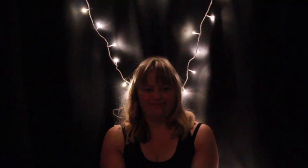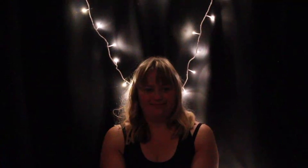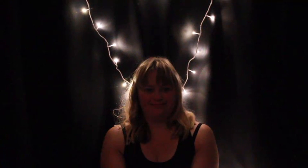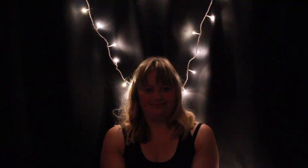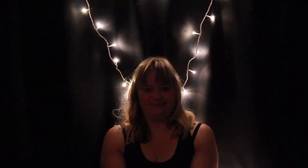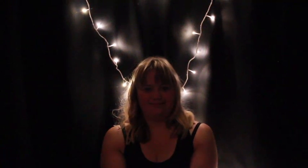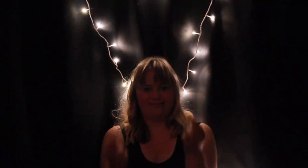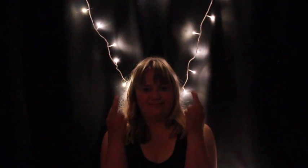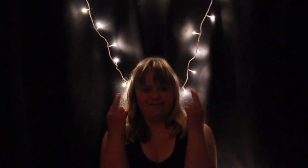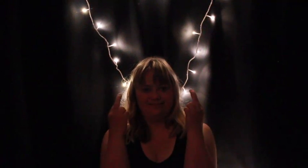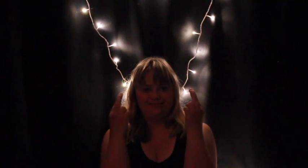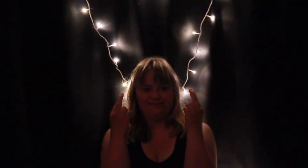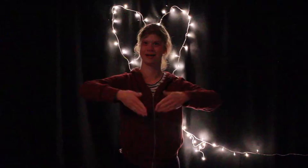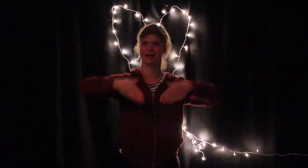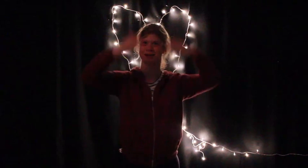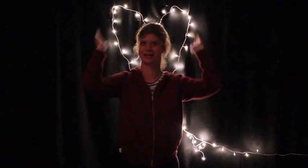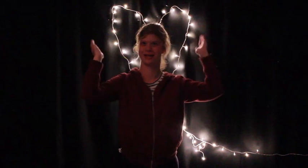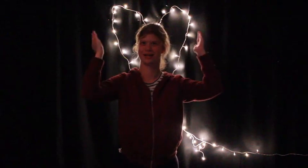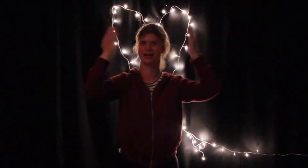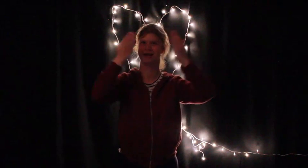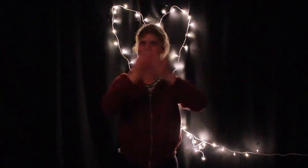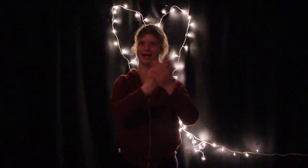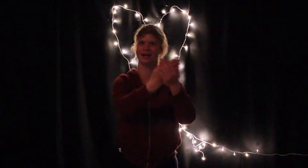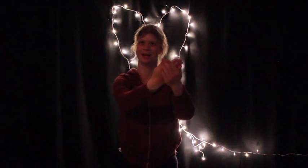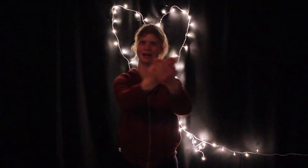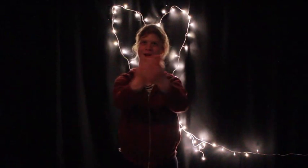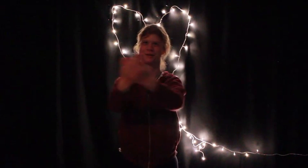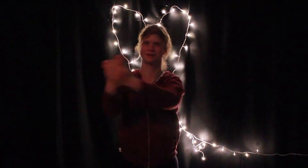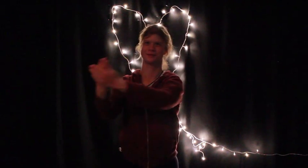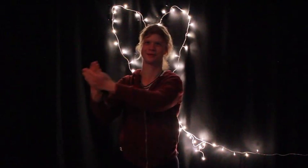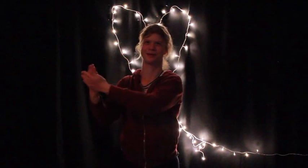I hope someday you will join us